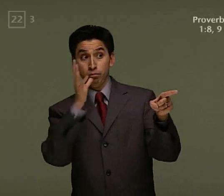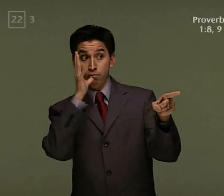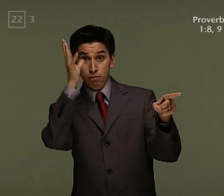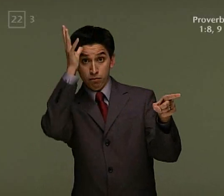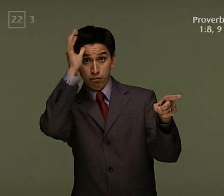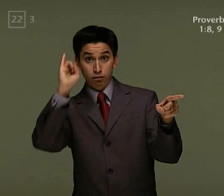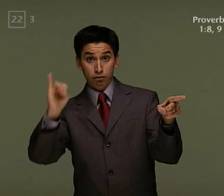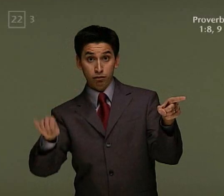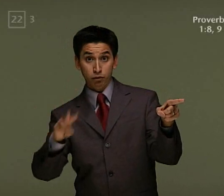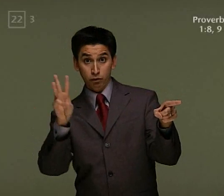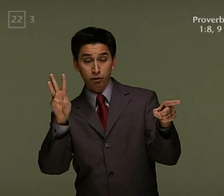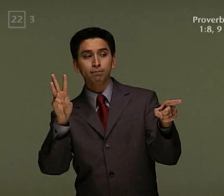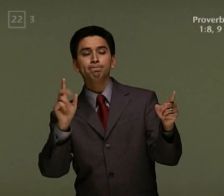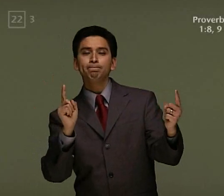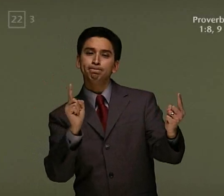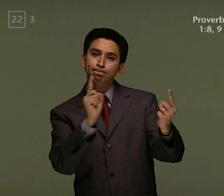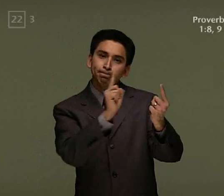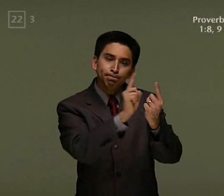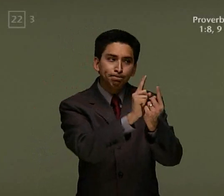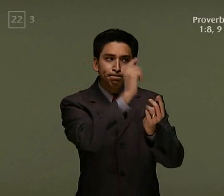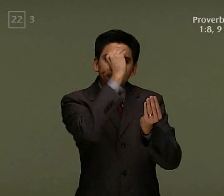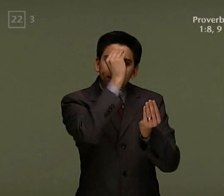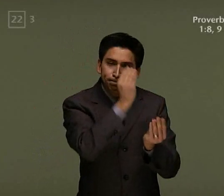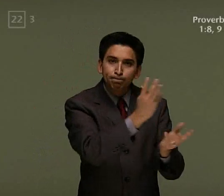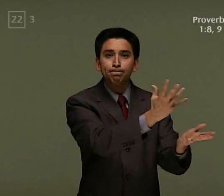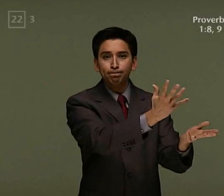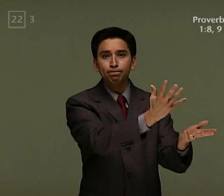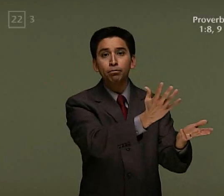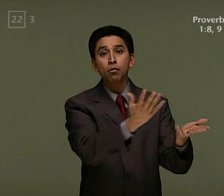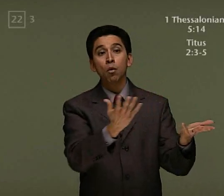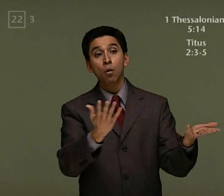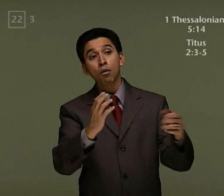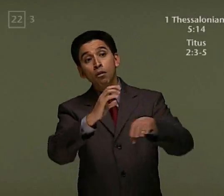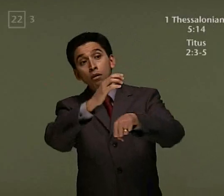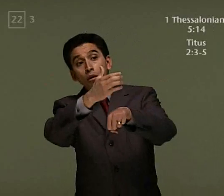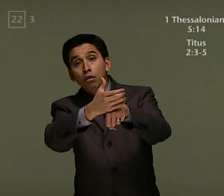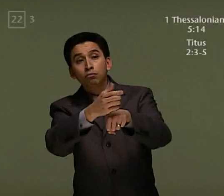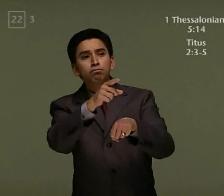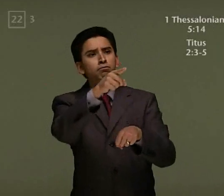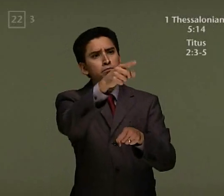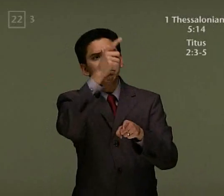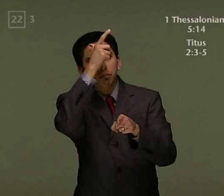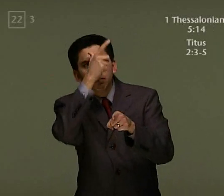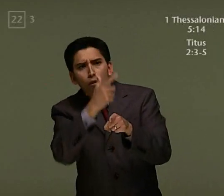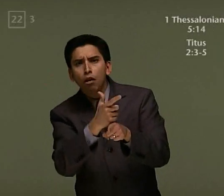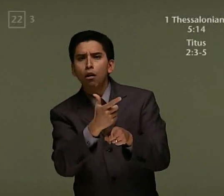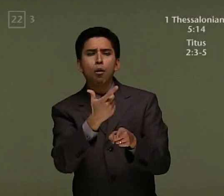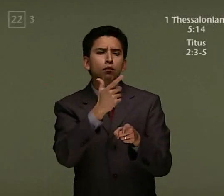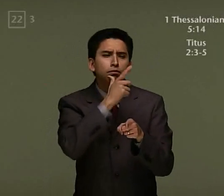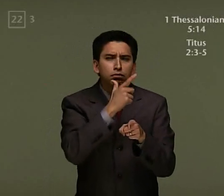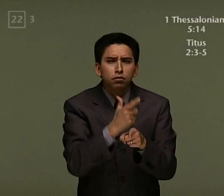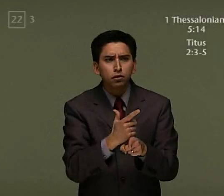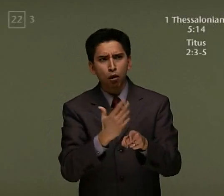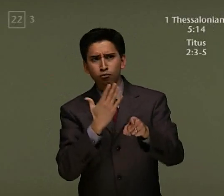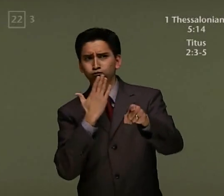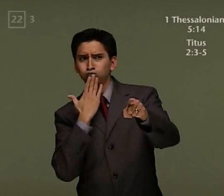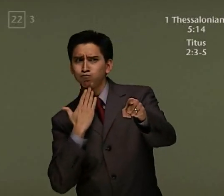my dick cause I laugh when they shop When they shop Yeah babe God gives a fuck about your problems They would let me